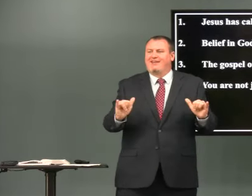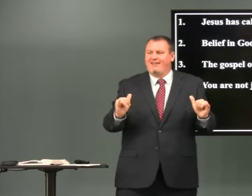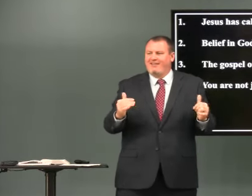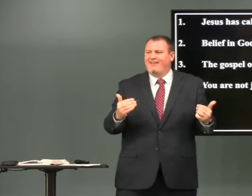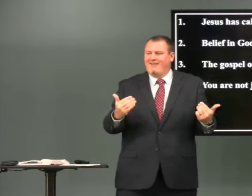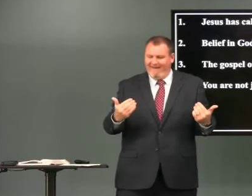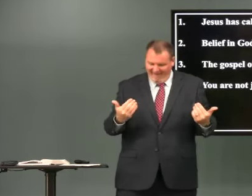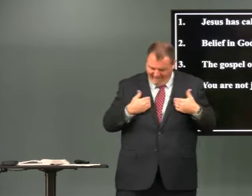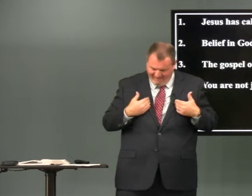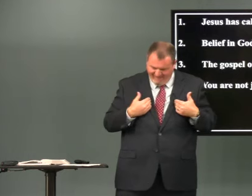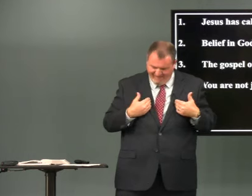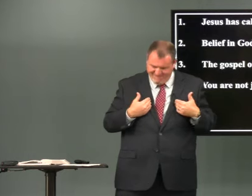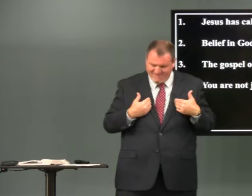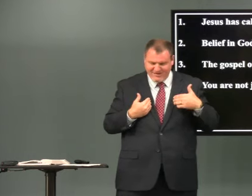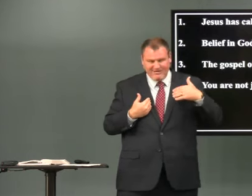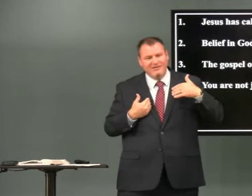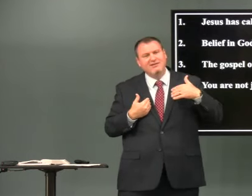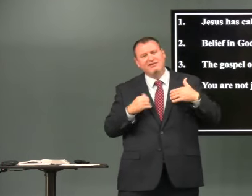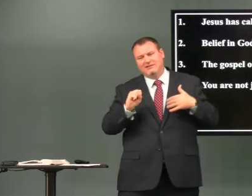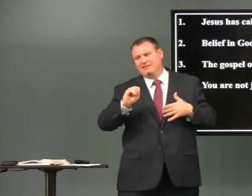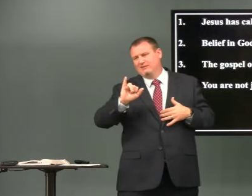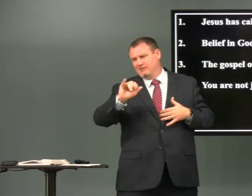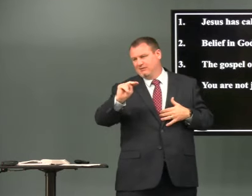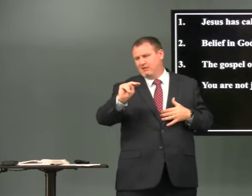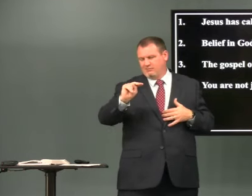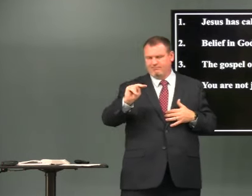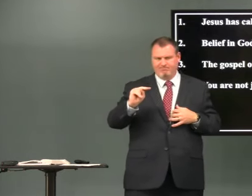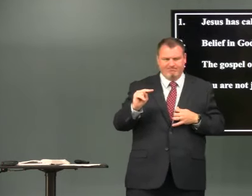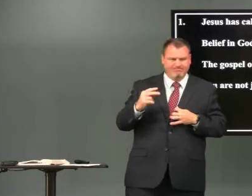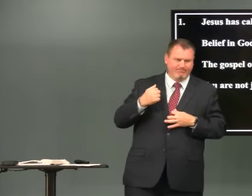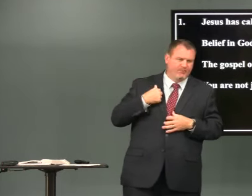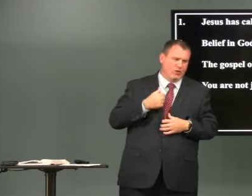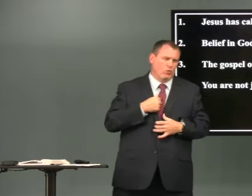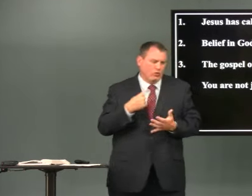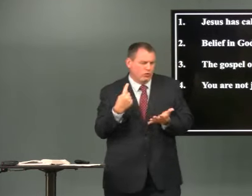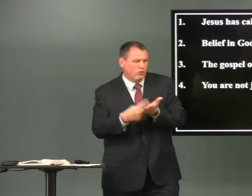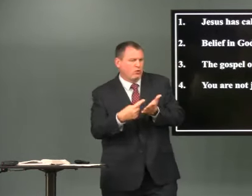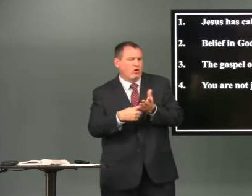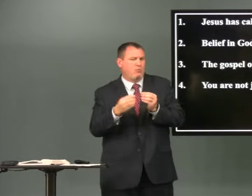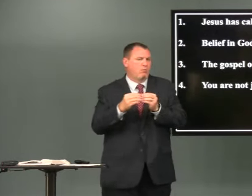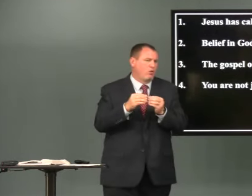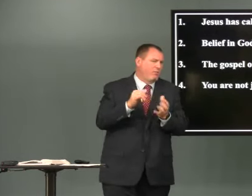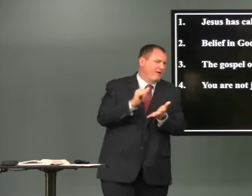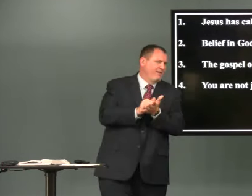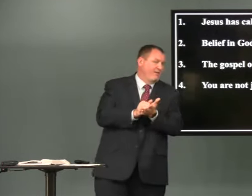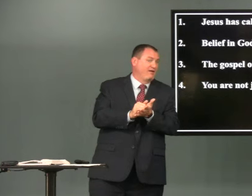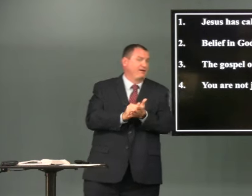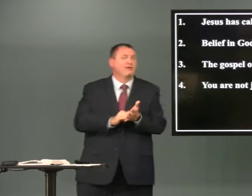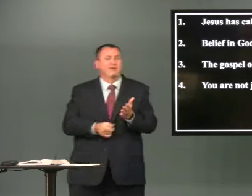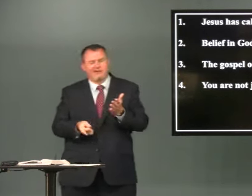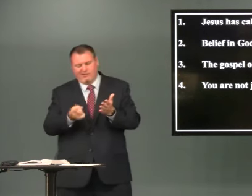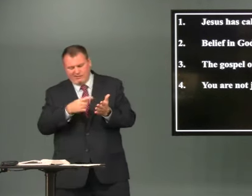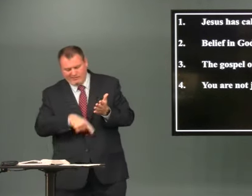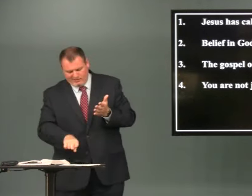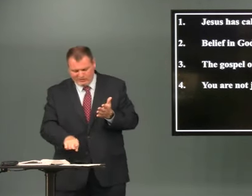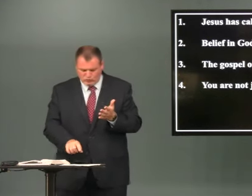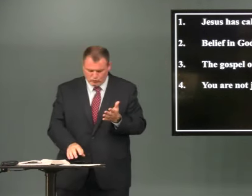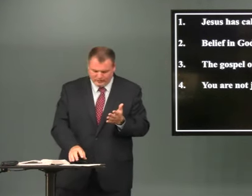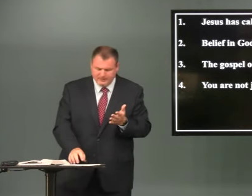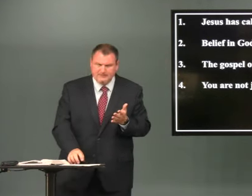you still have sin and we're going to discuss this more next